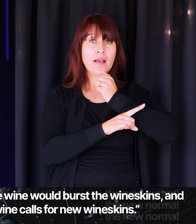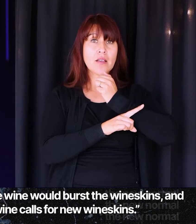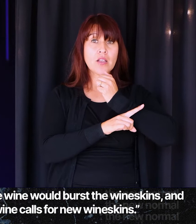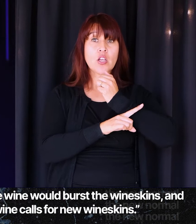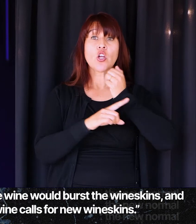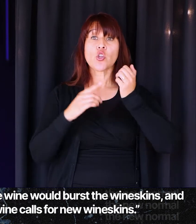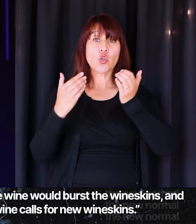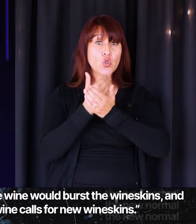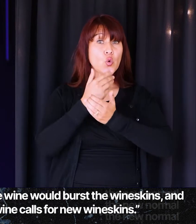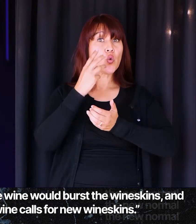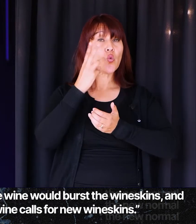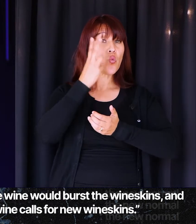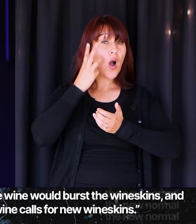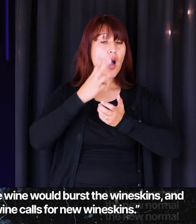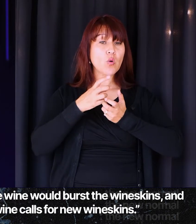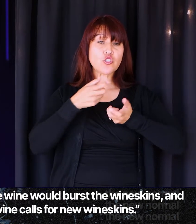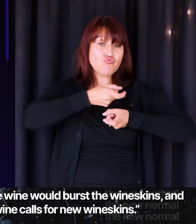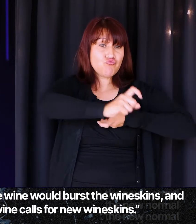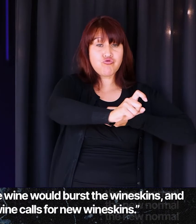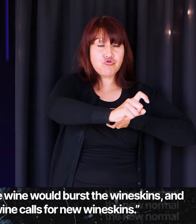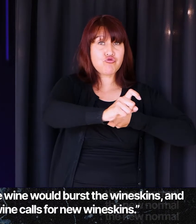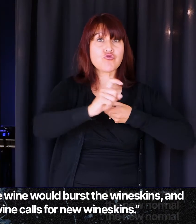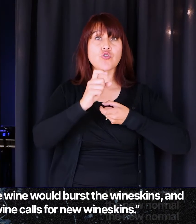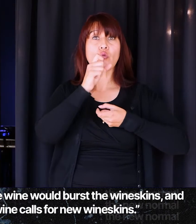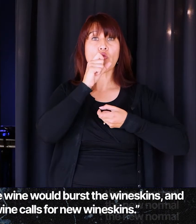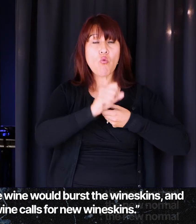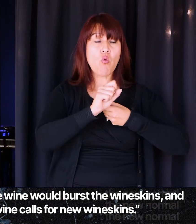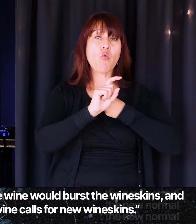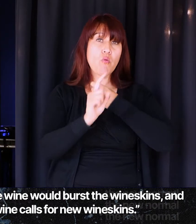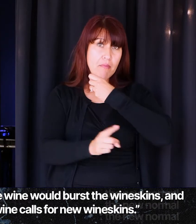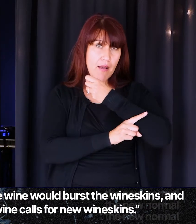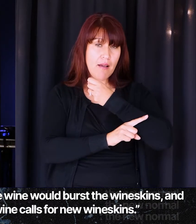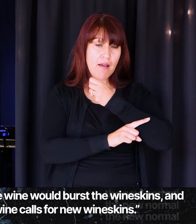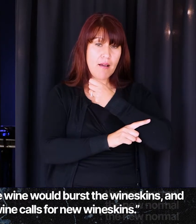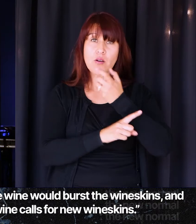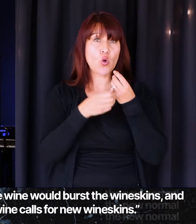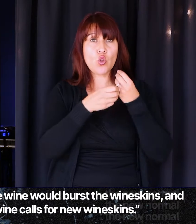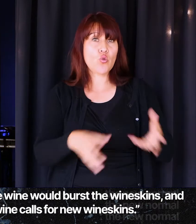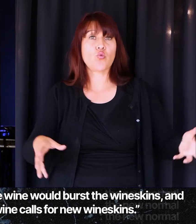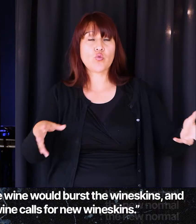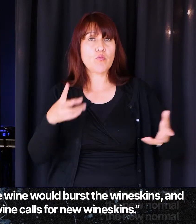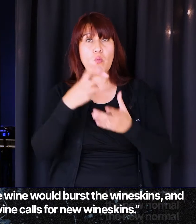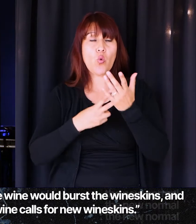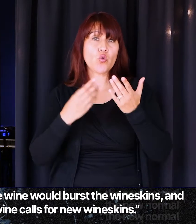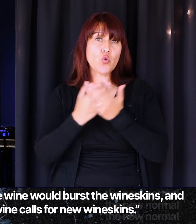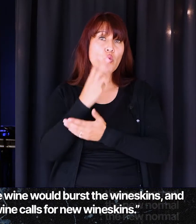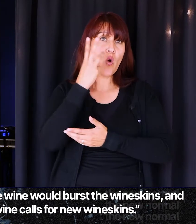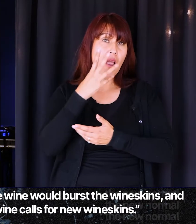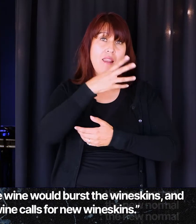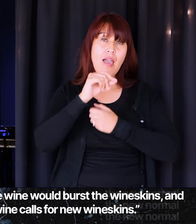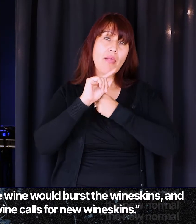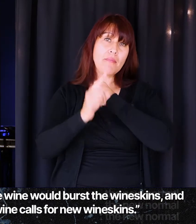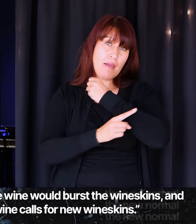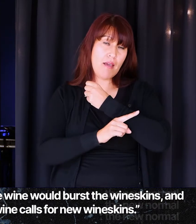would burst the wine skins and the wine and the skins would both be lost. And here's the line. New